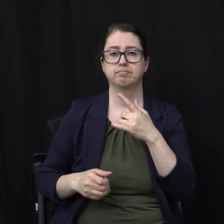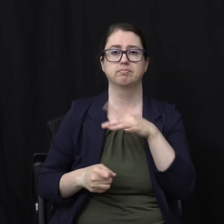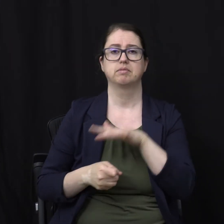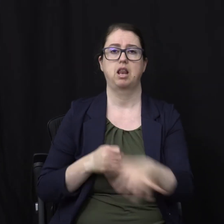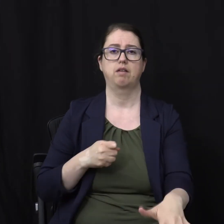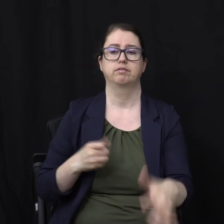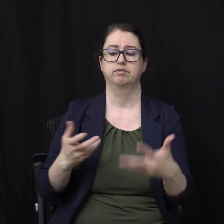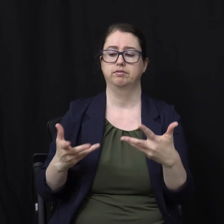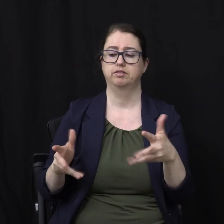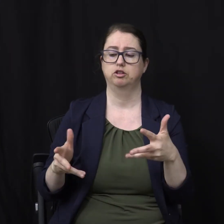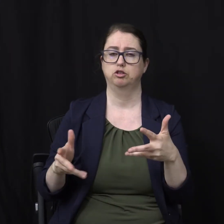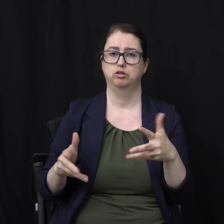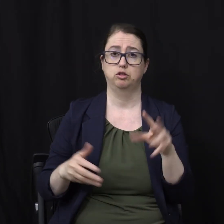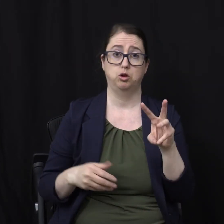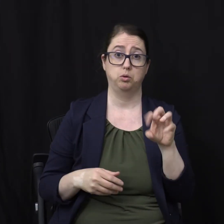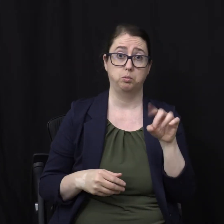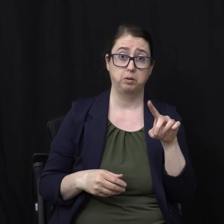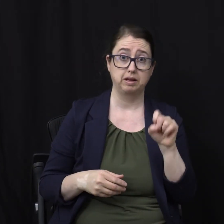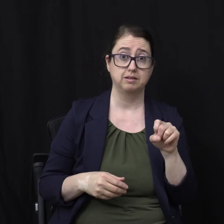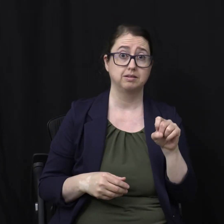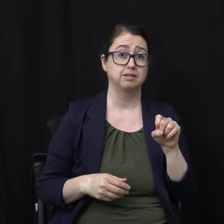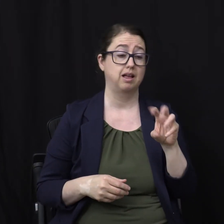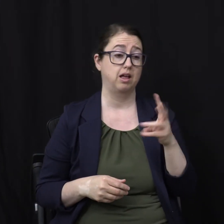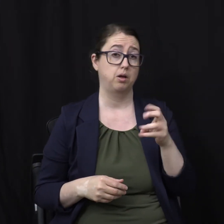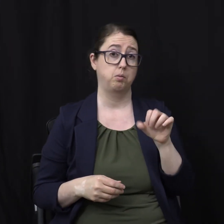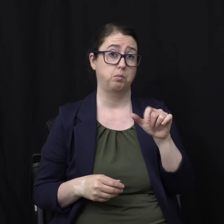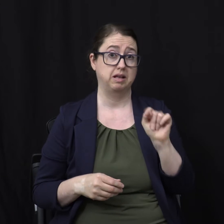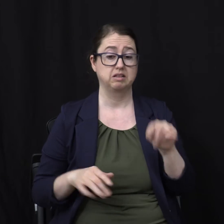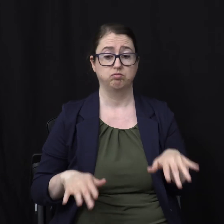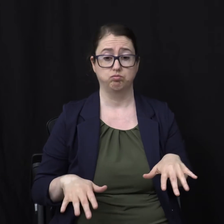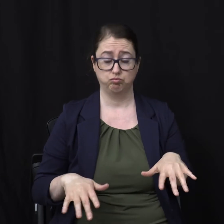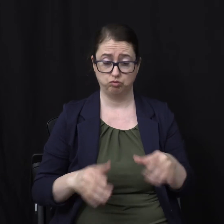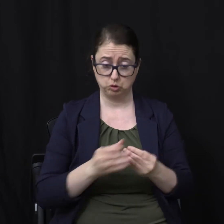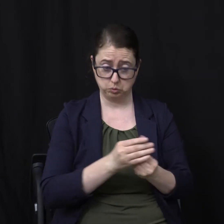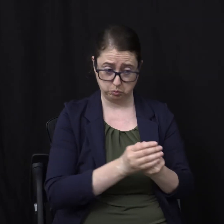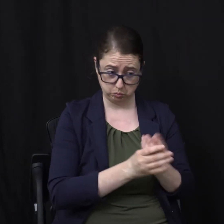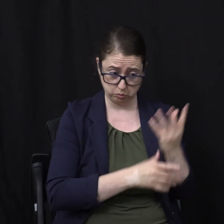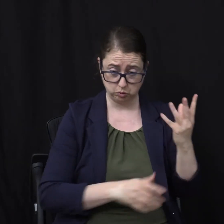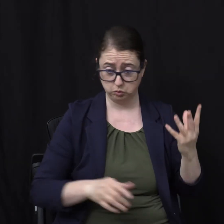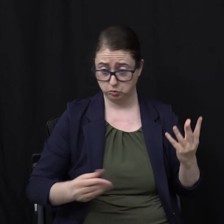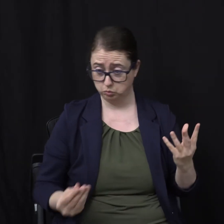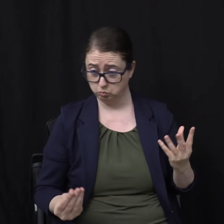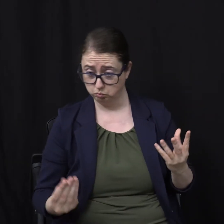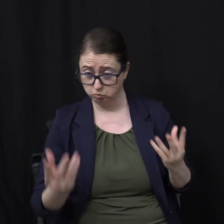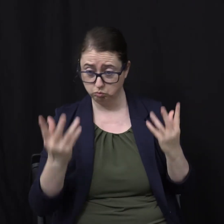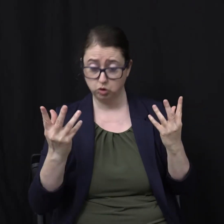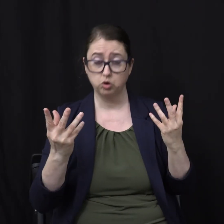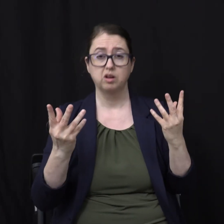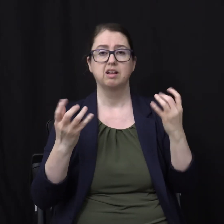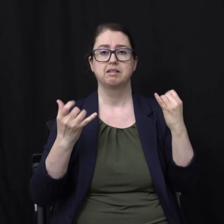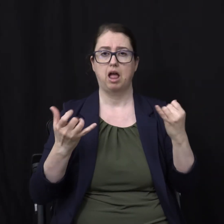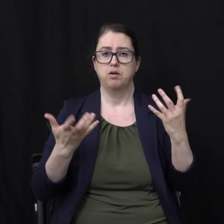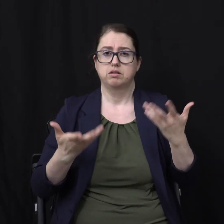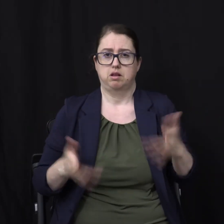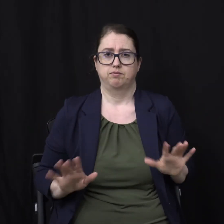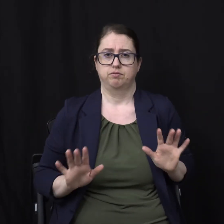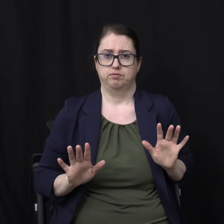maturity This demonstration Of Satan's principles Is all the universe Will ever need To be eternally secure